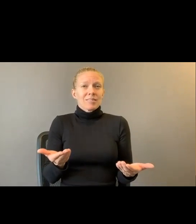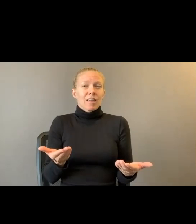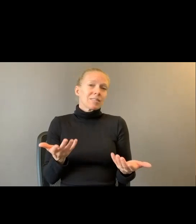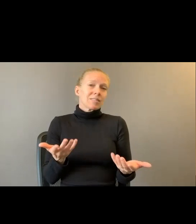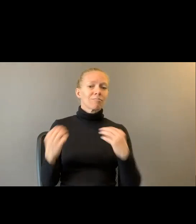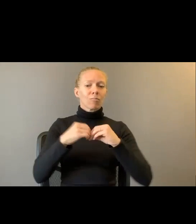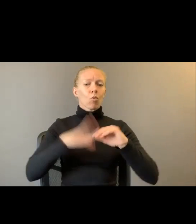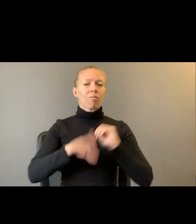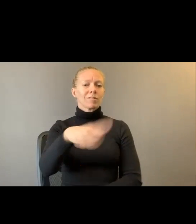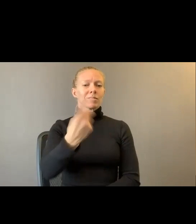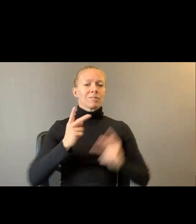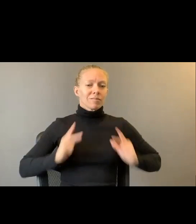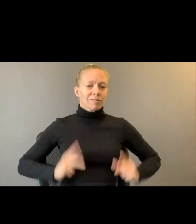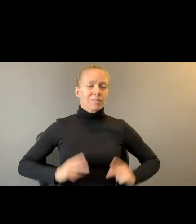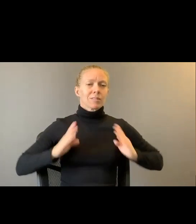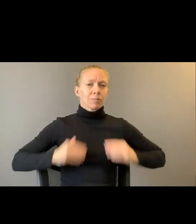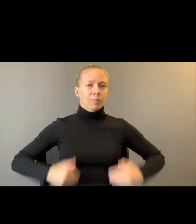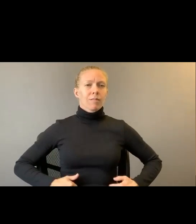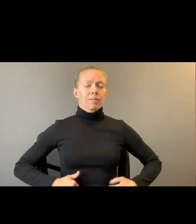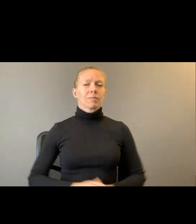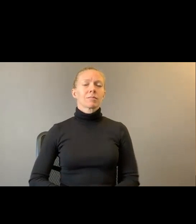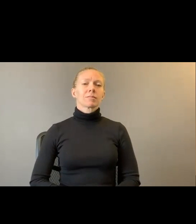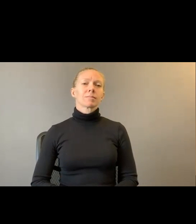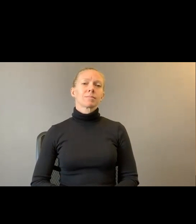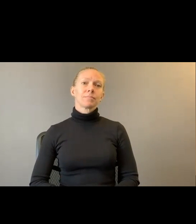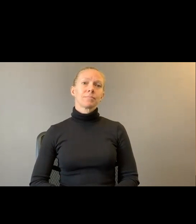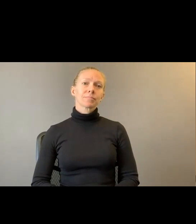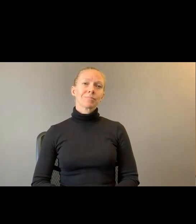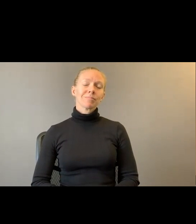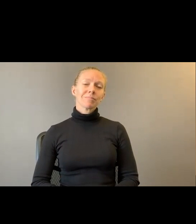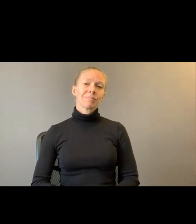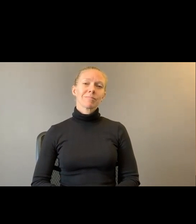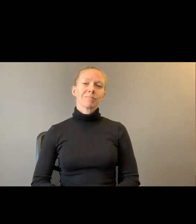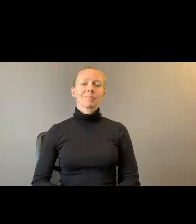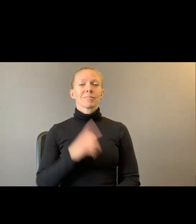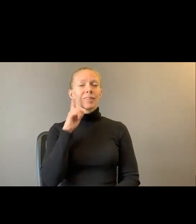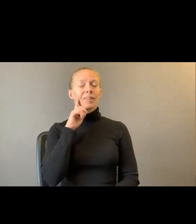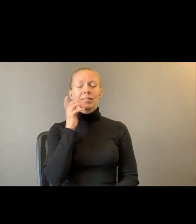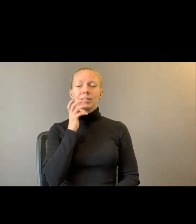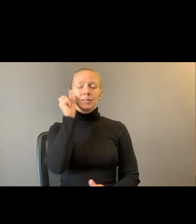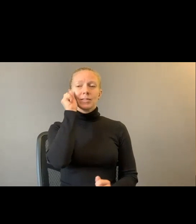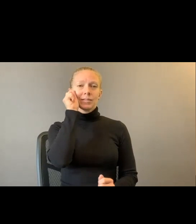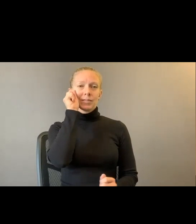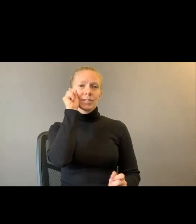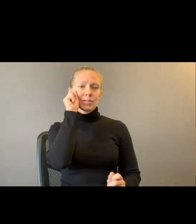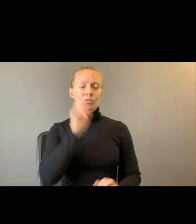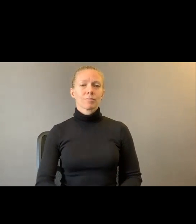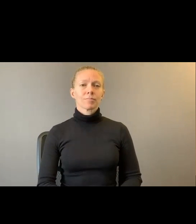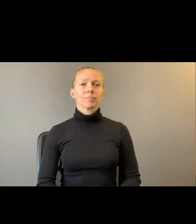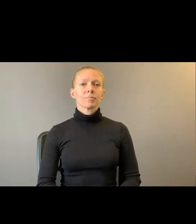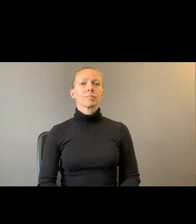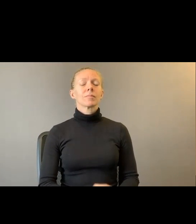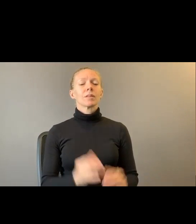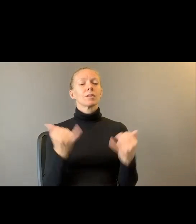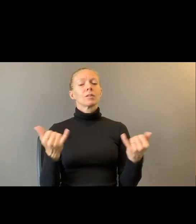I think it's very astonishing. This poem is called seeing the